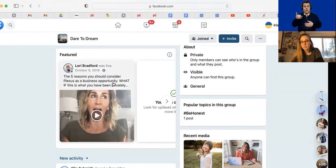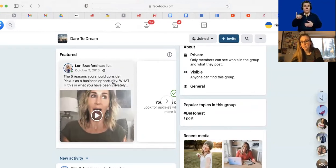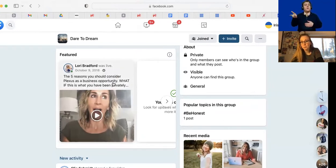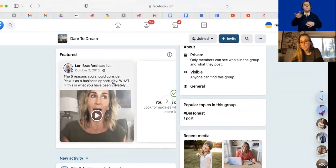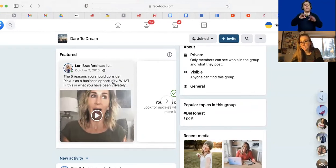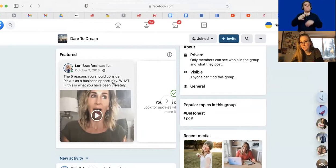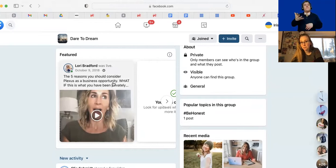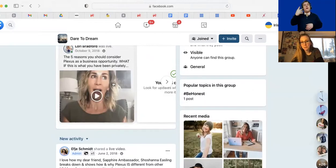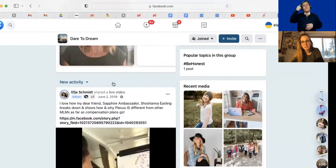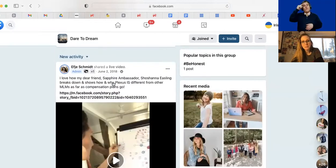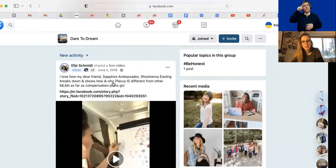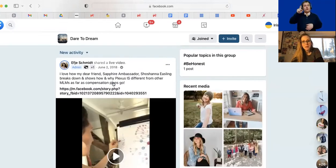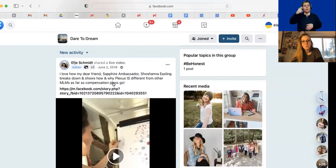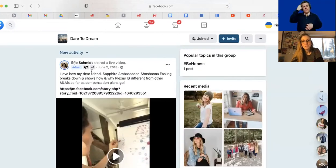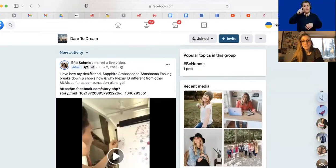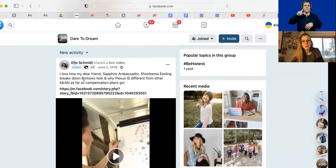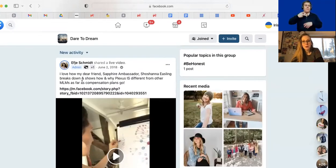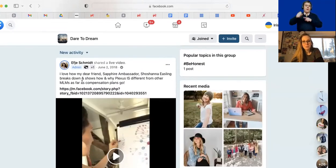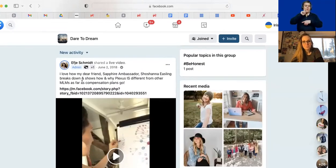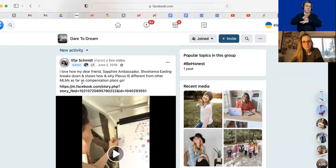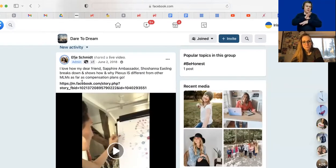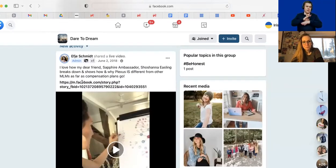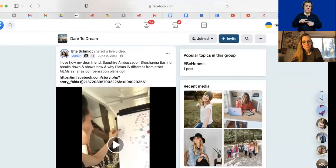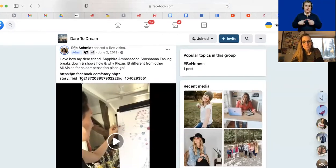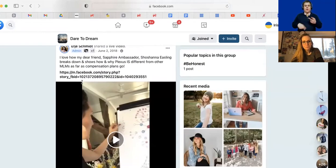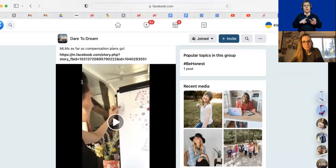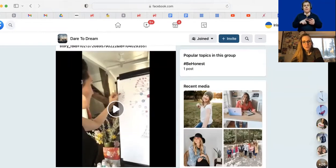you should consider Plexus as a business. This is, um,